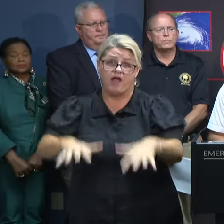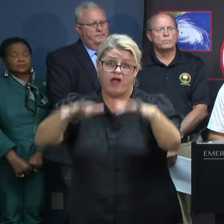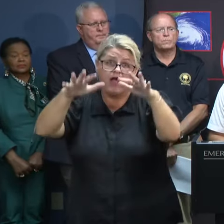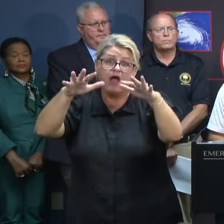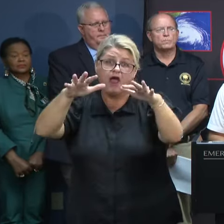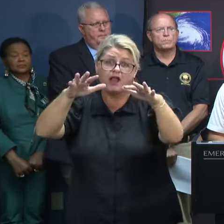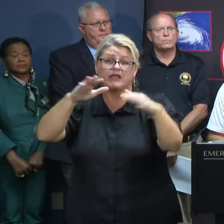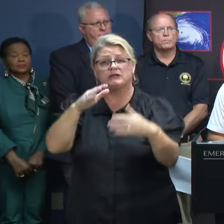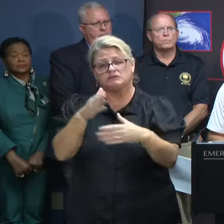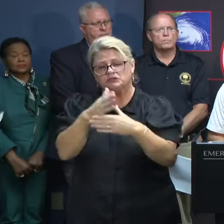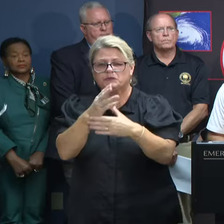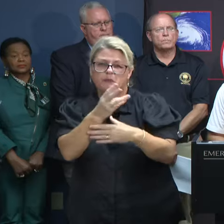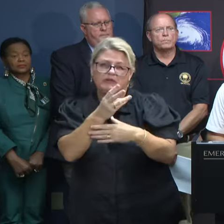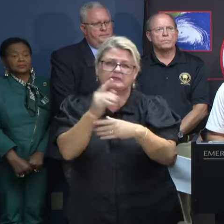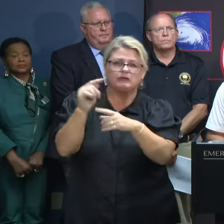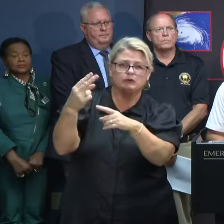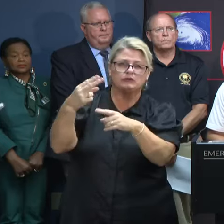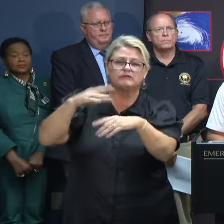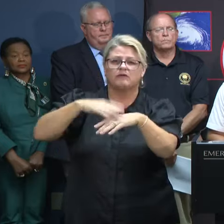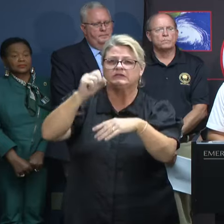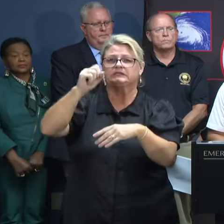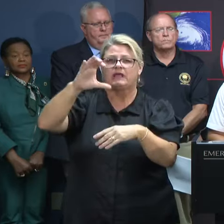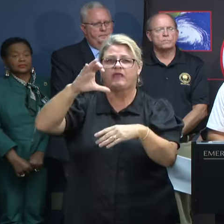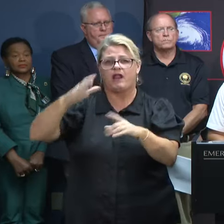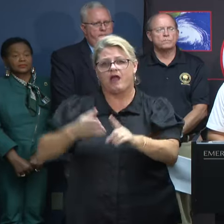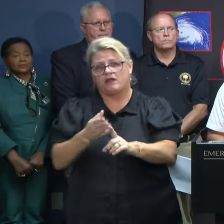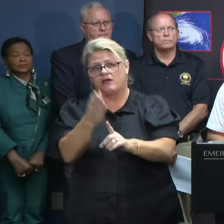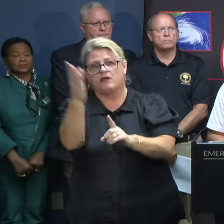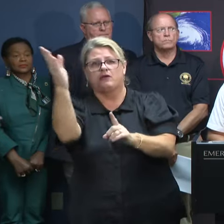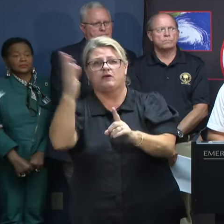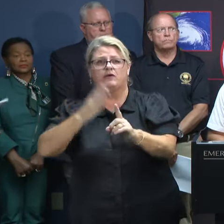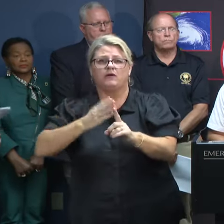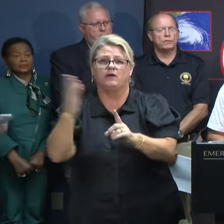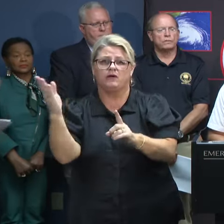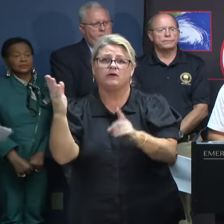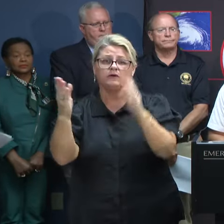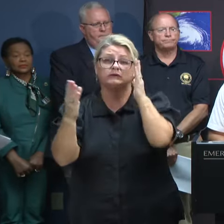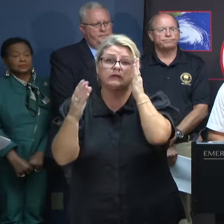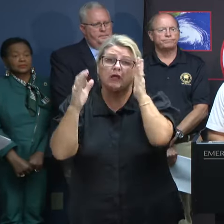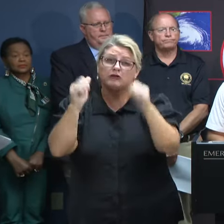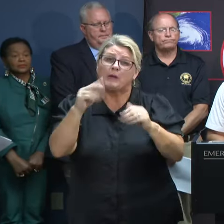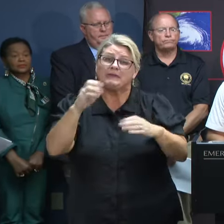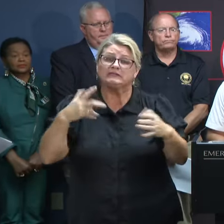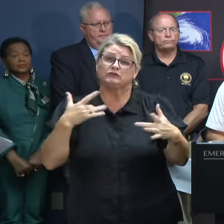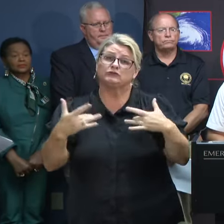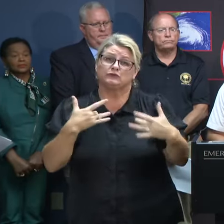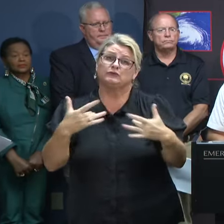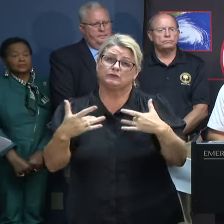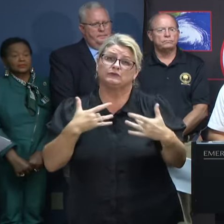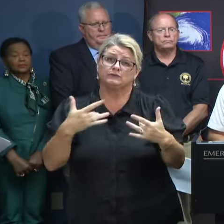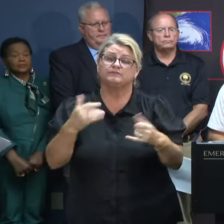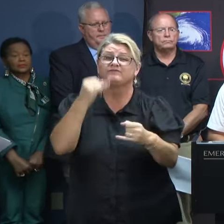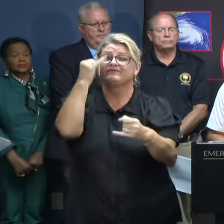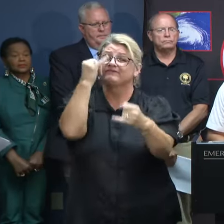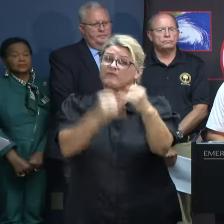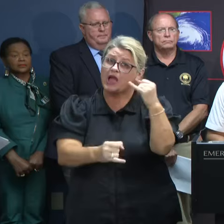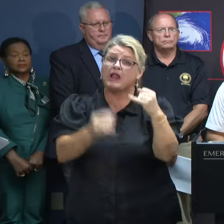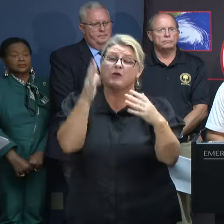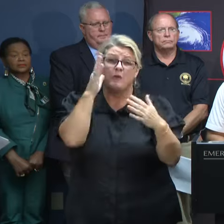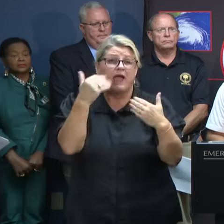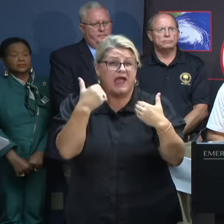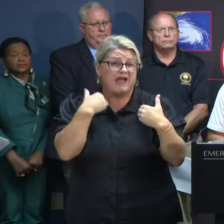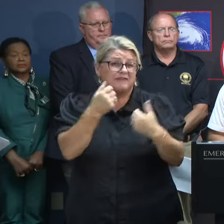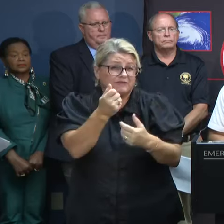along much of the South Carolina coast. This could add to the flooding concerns in coastal communities. Finally, there is a threat for a few